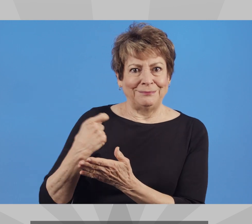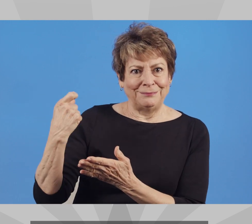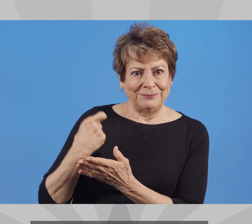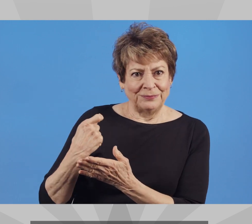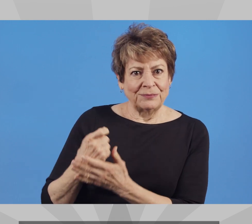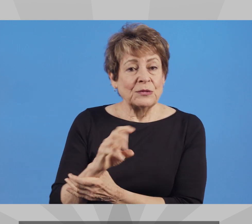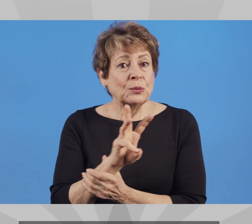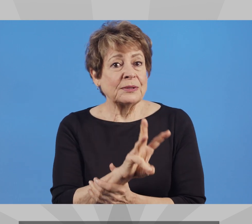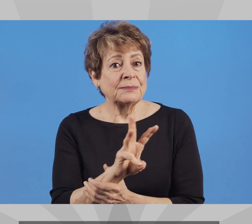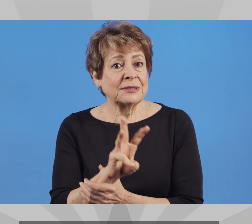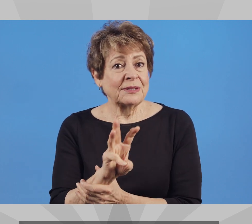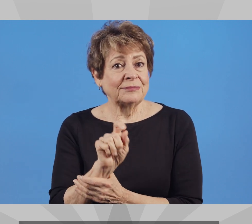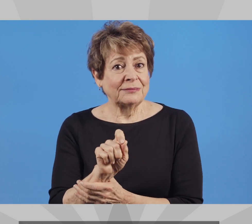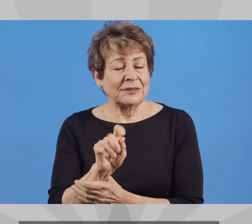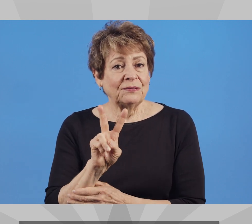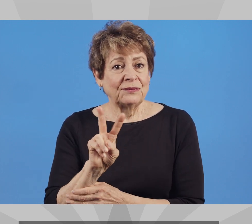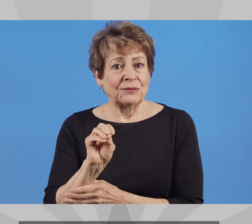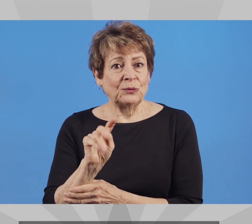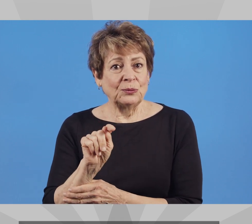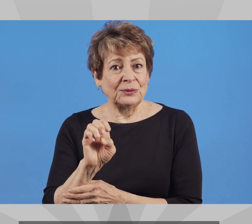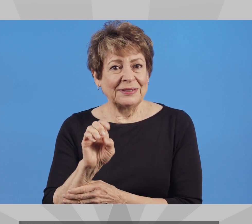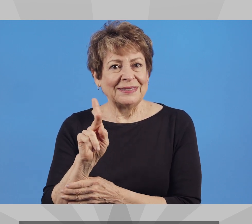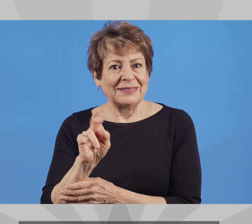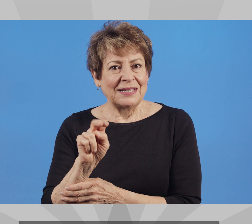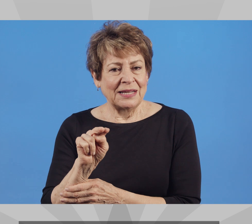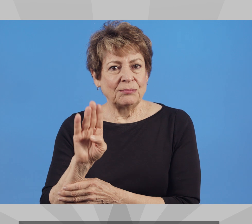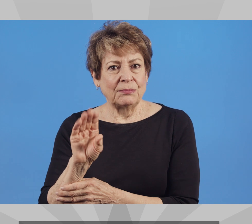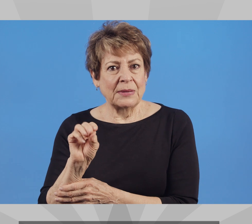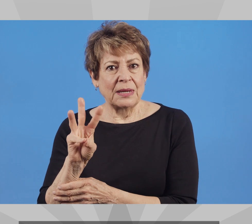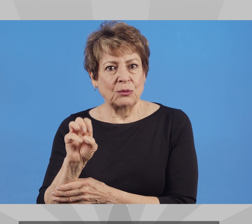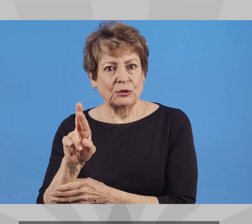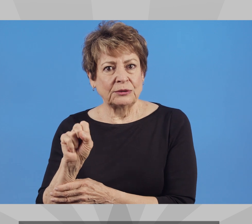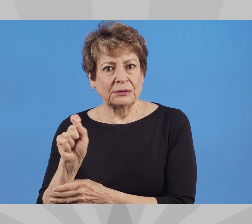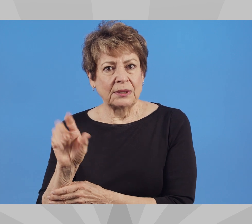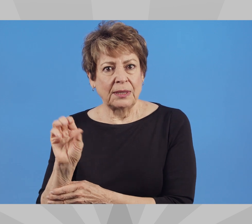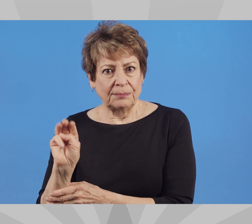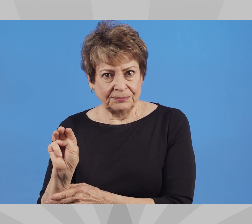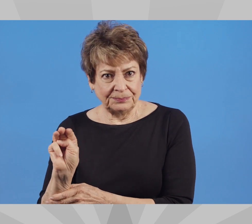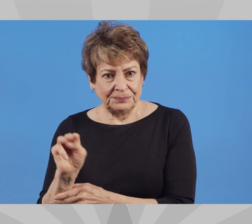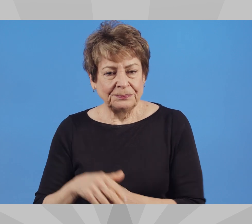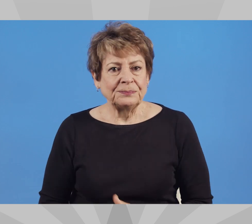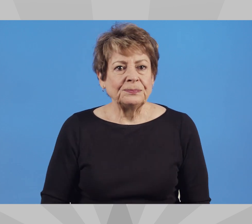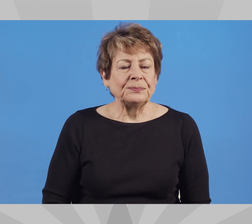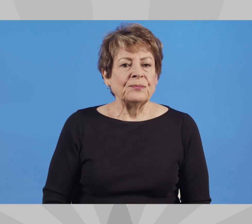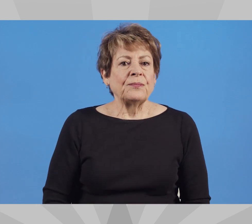Website www.votekenbowers.com